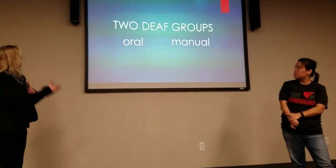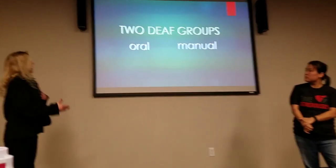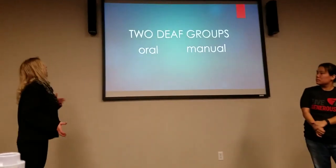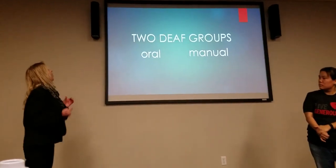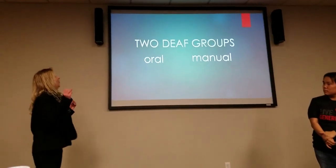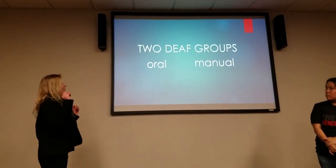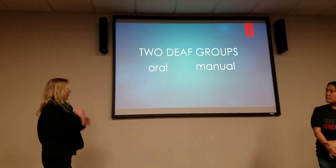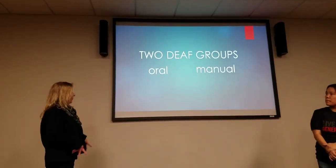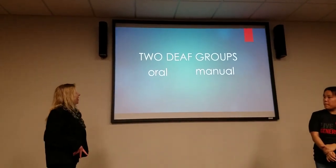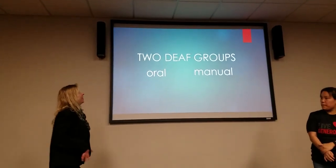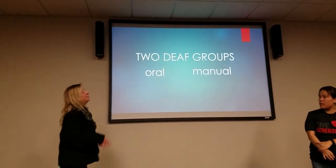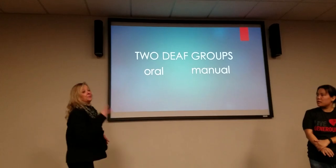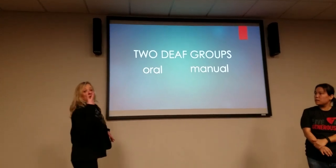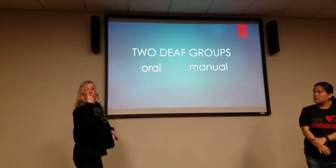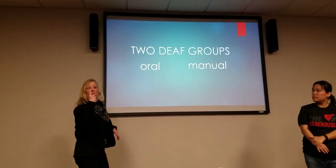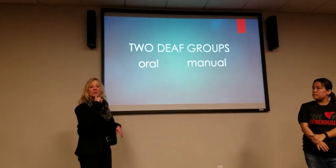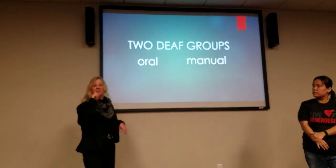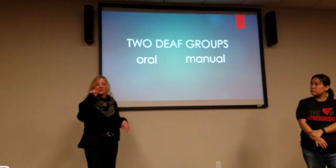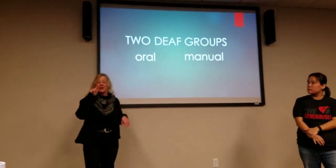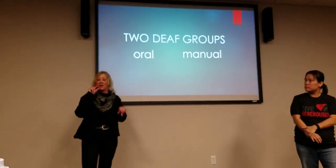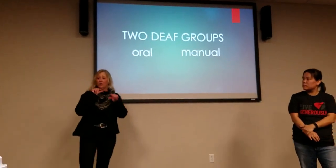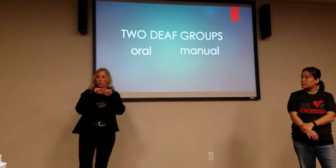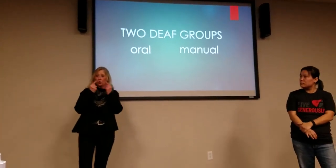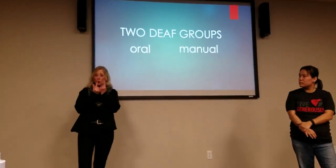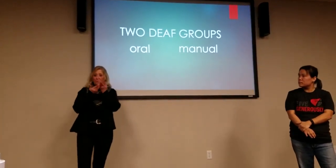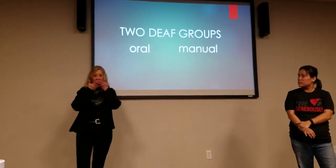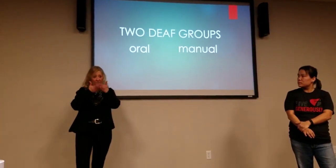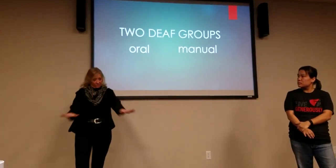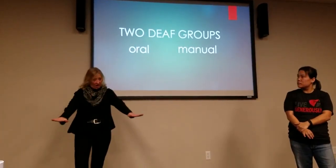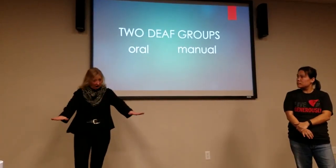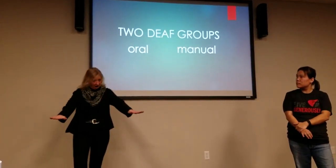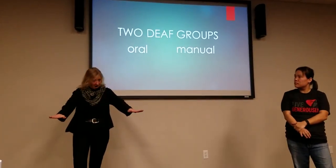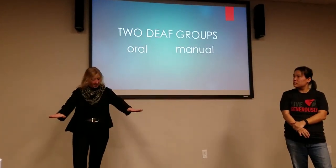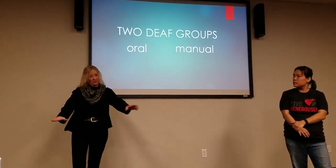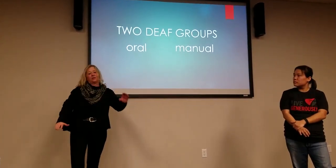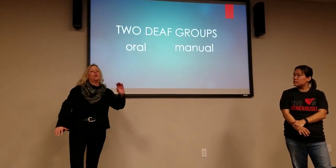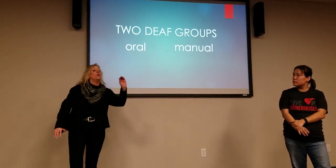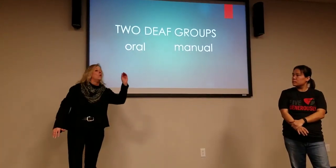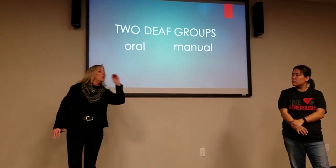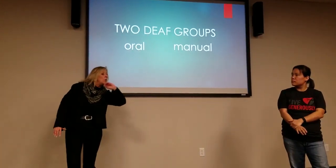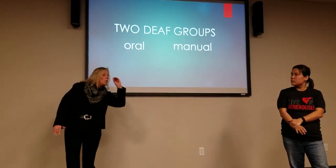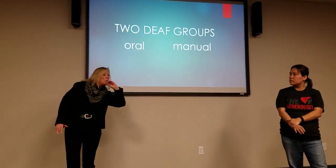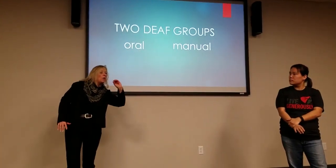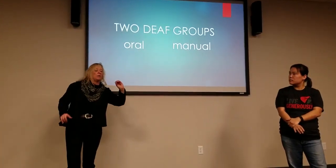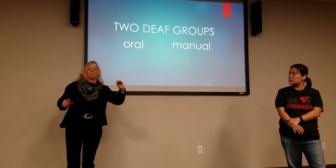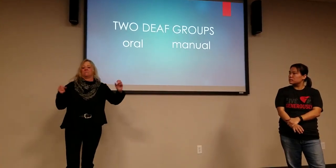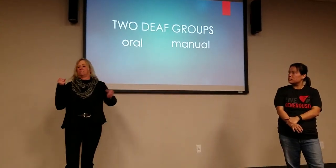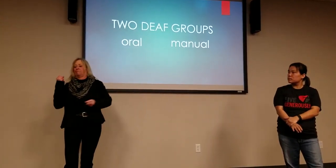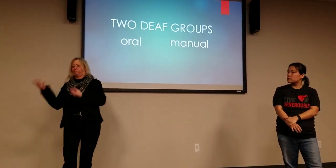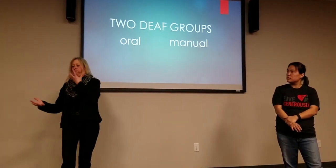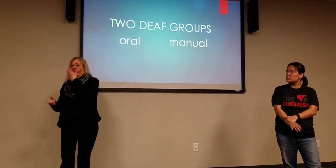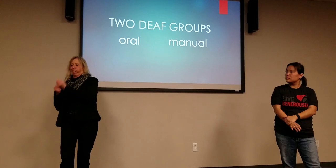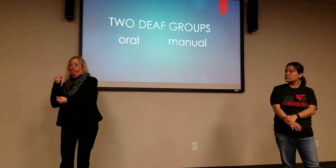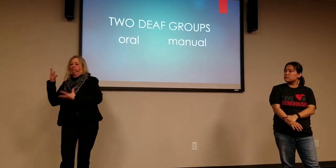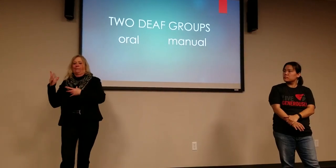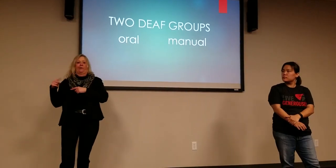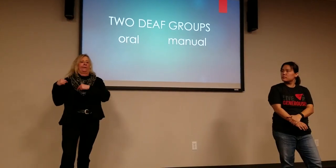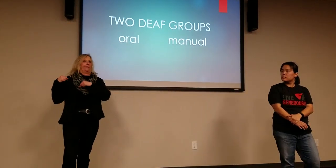Yeah. Okay. There are two Deaf groups and they are quite divided. There's an oralist group